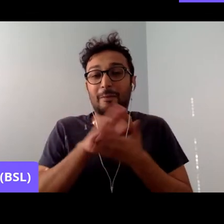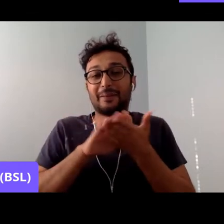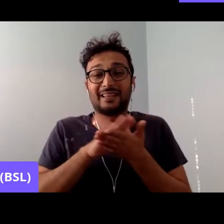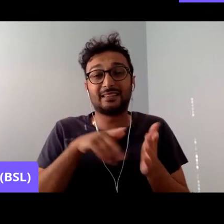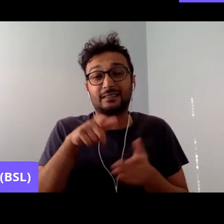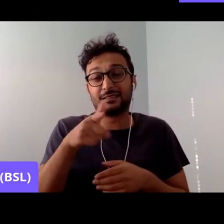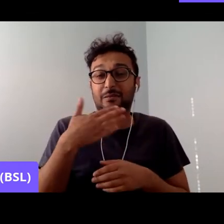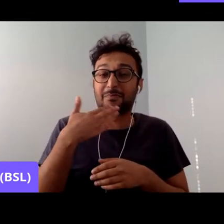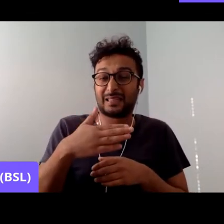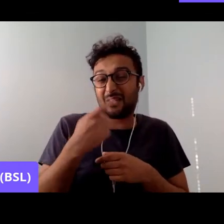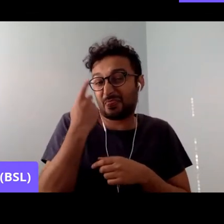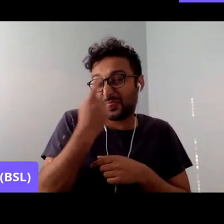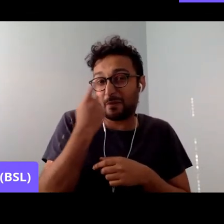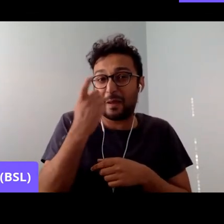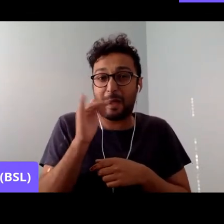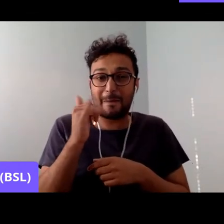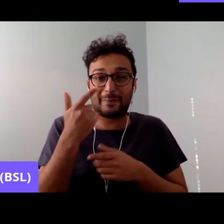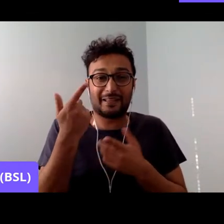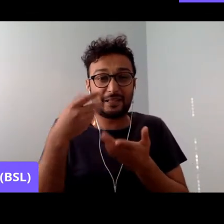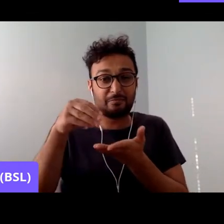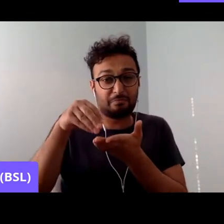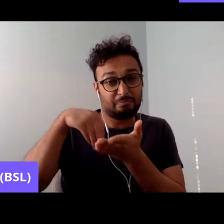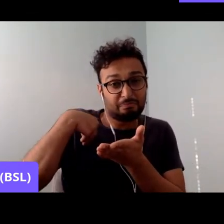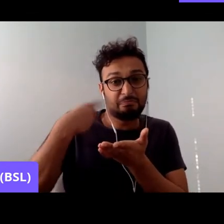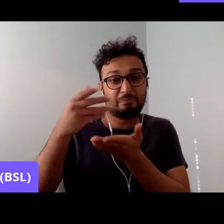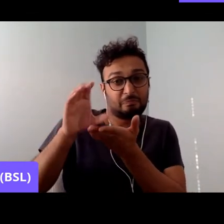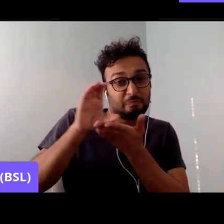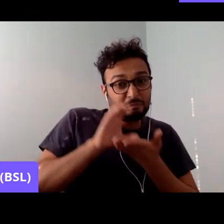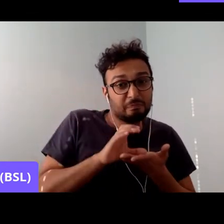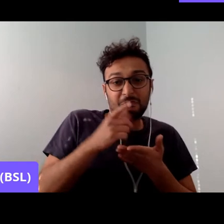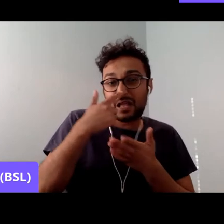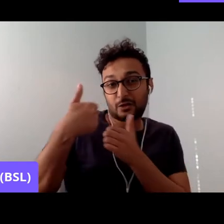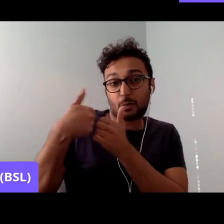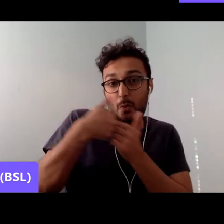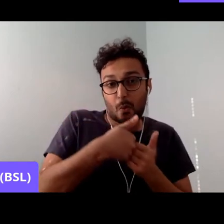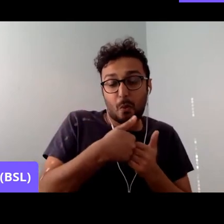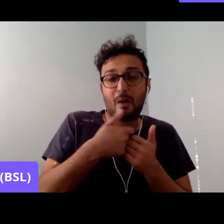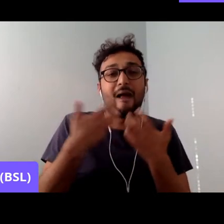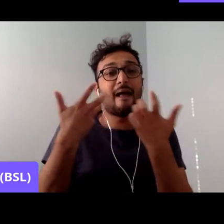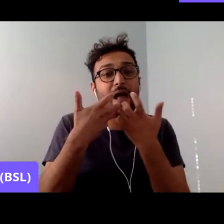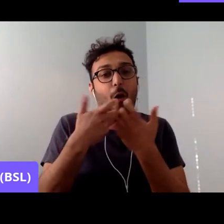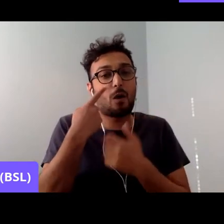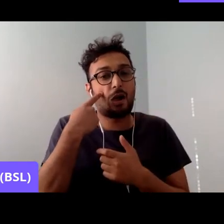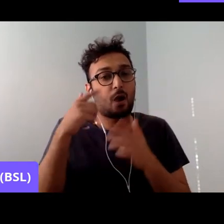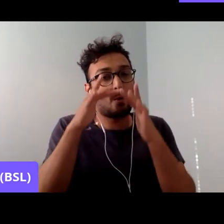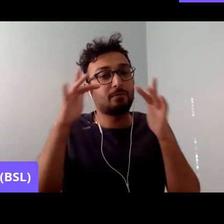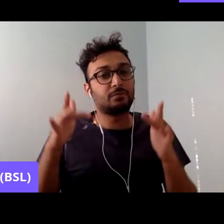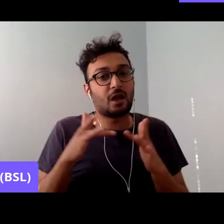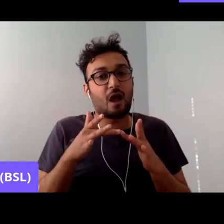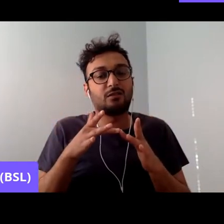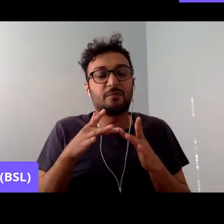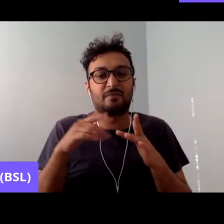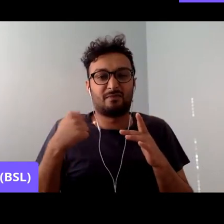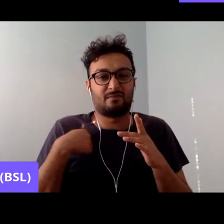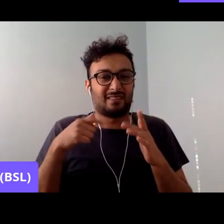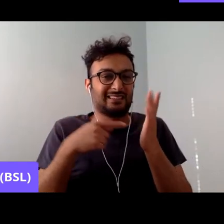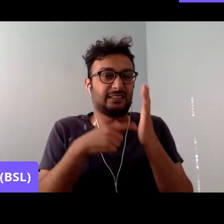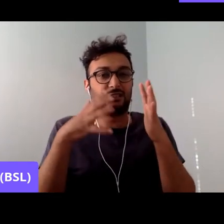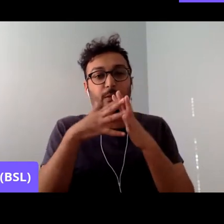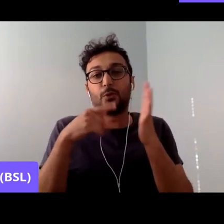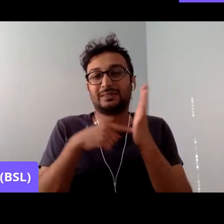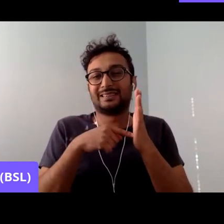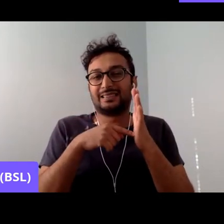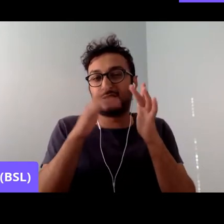supporting us, you can do so at theworldtransform.org forward slash support forward slash